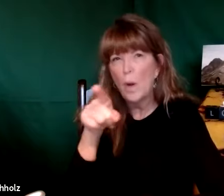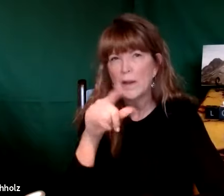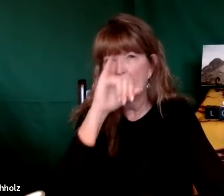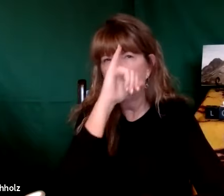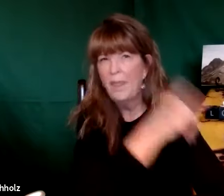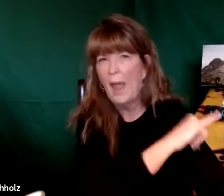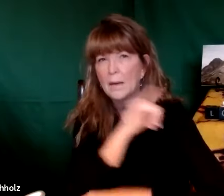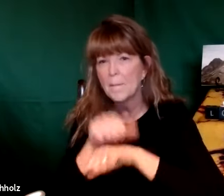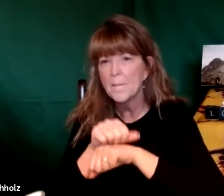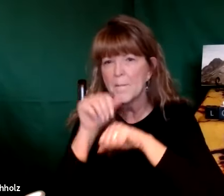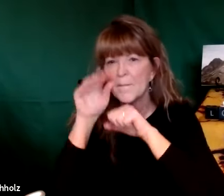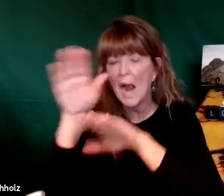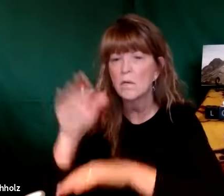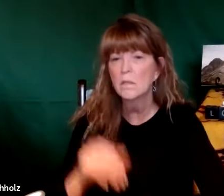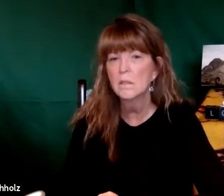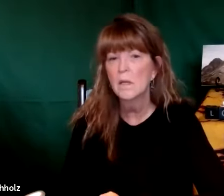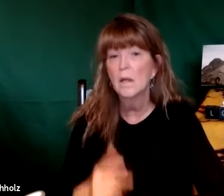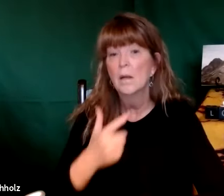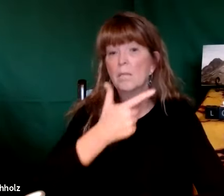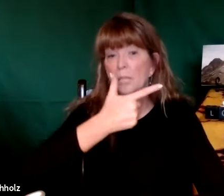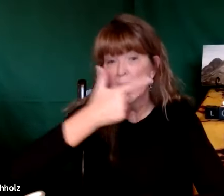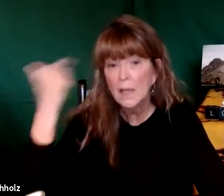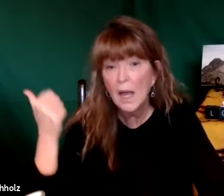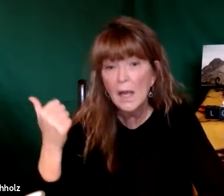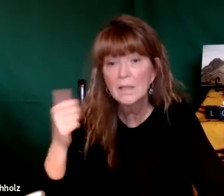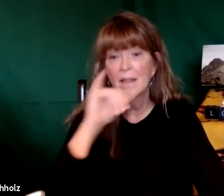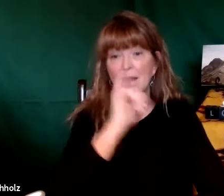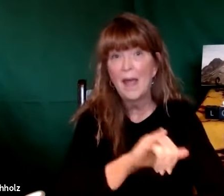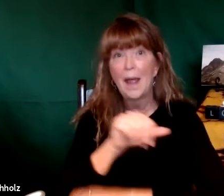that I am going to go to Mount Horeb to that mountain